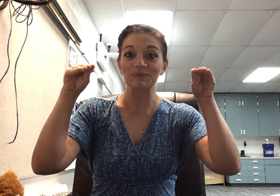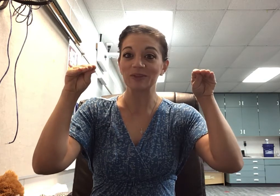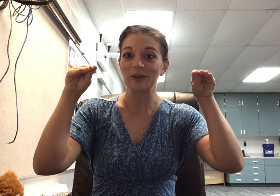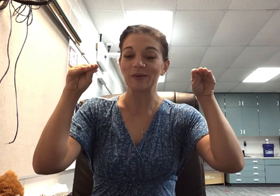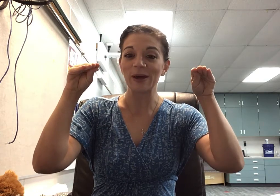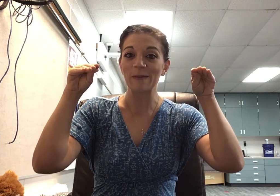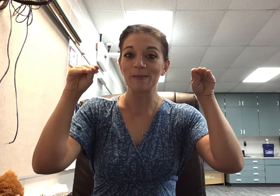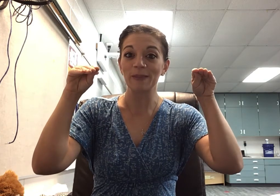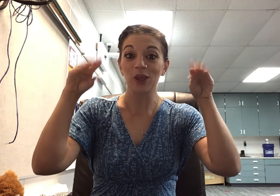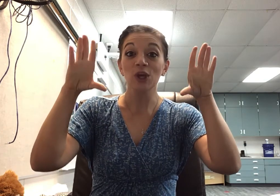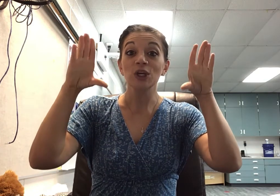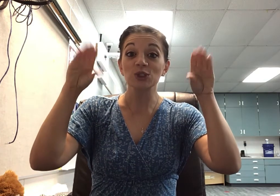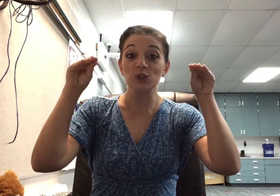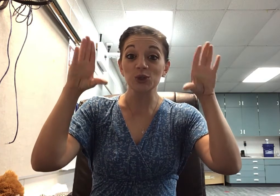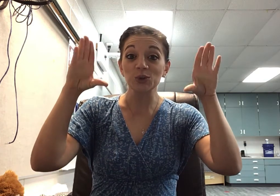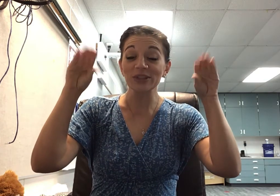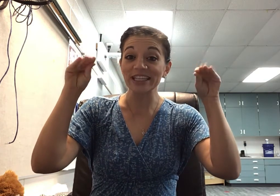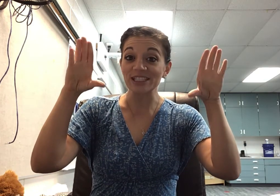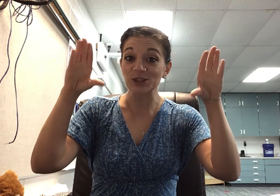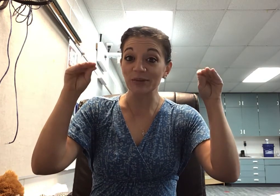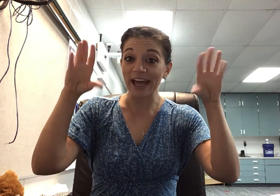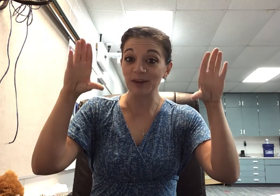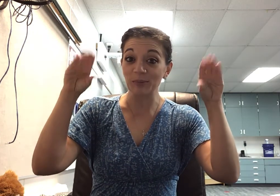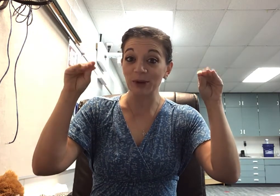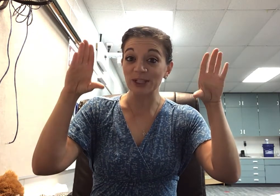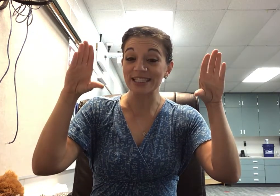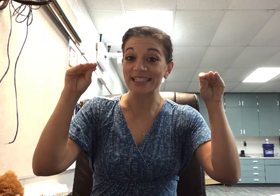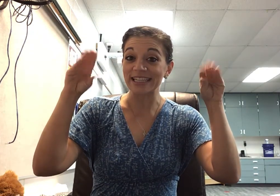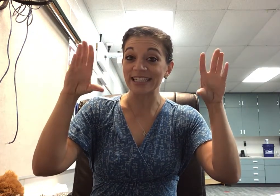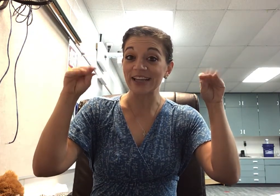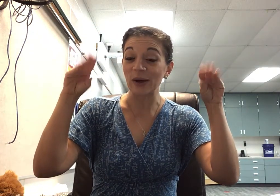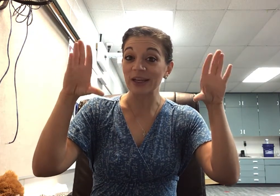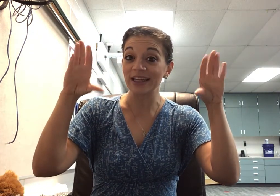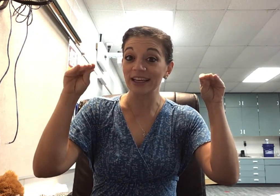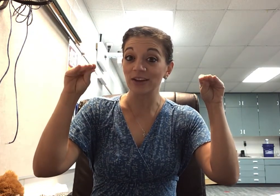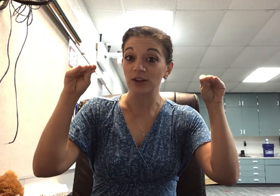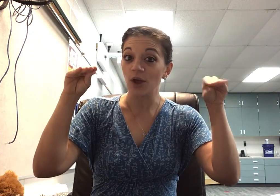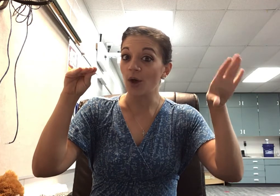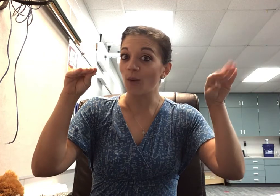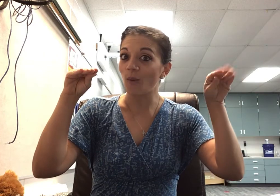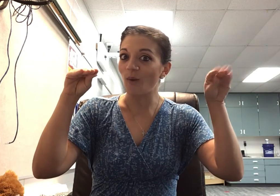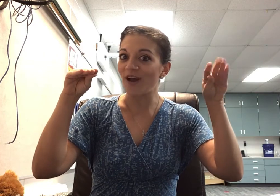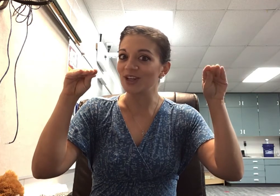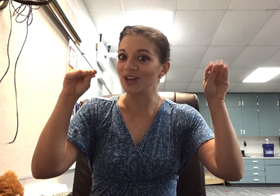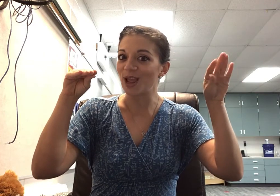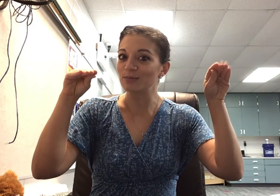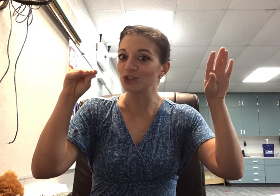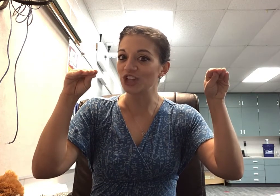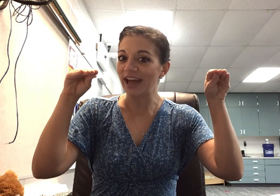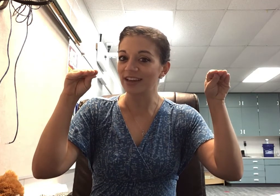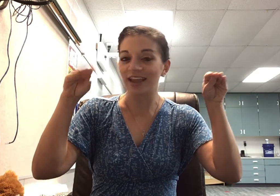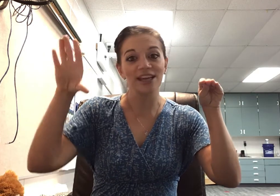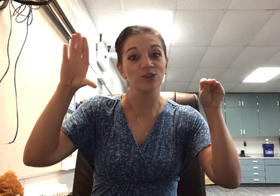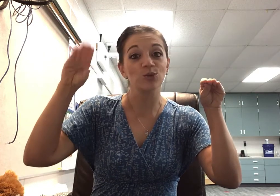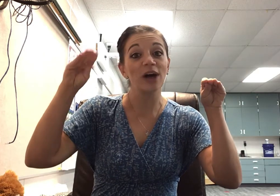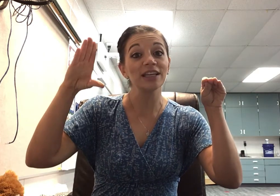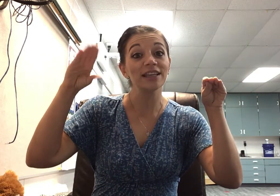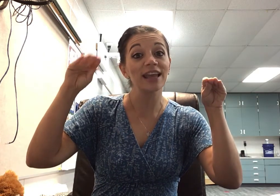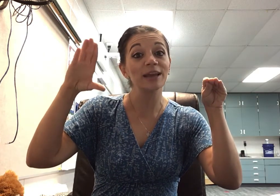Here we go. Two little blackbirds sitting on a hill. One named Jack and one named